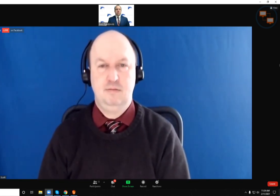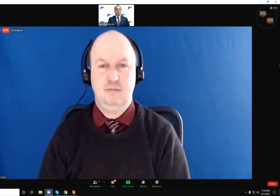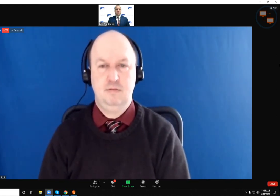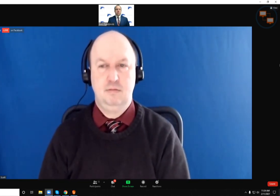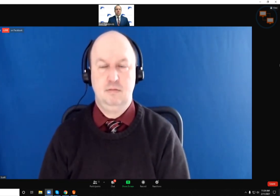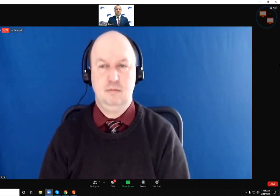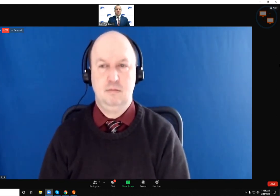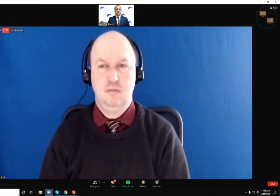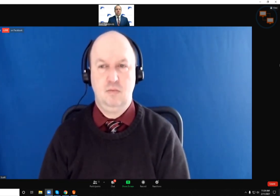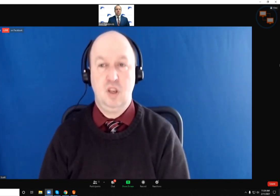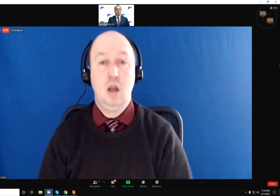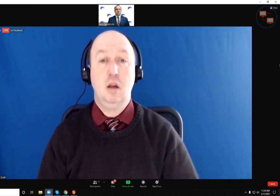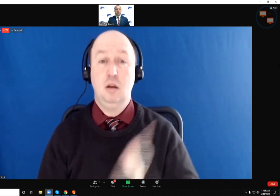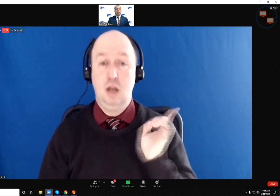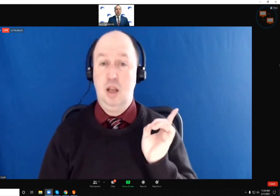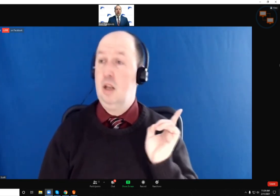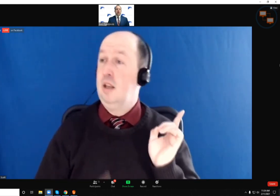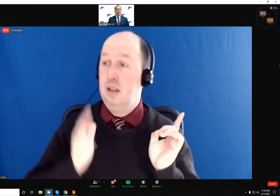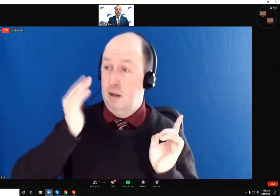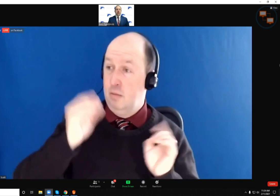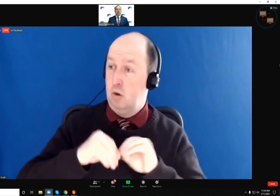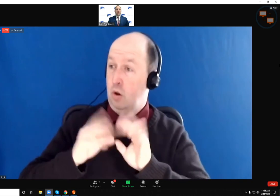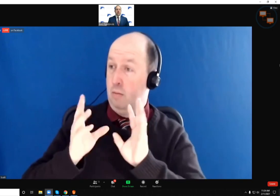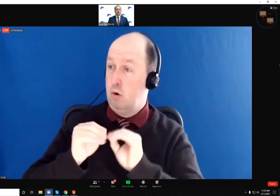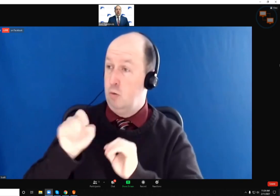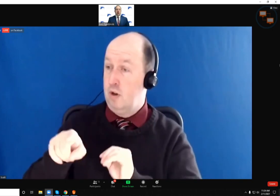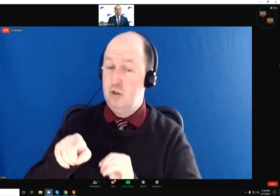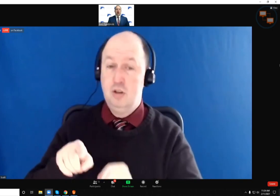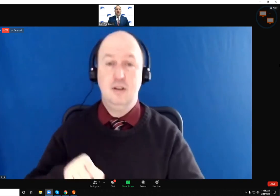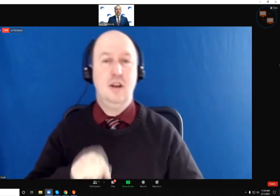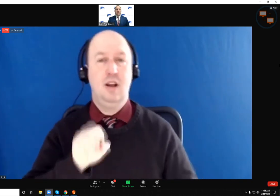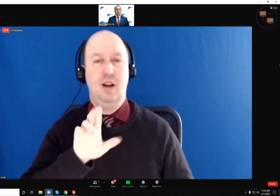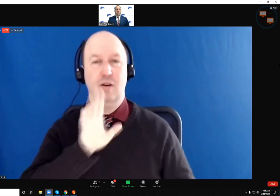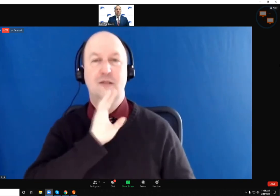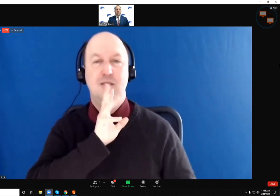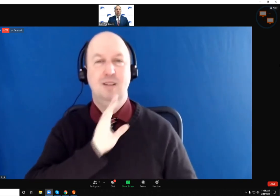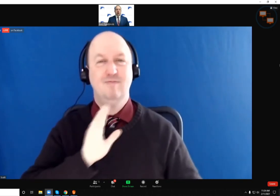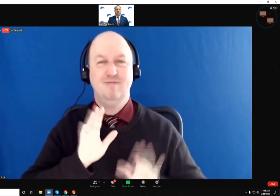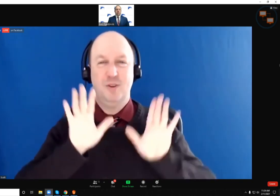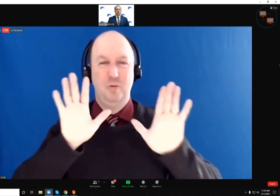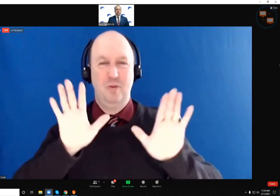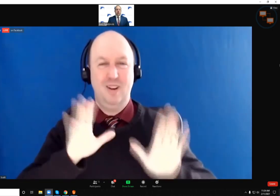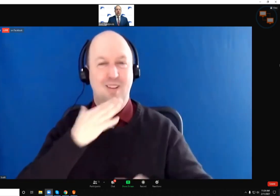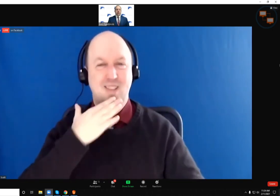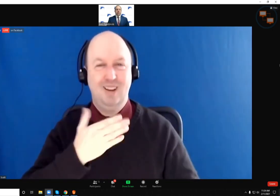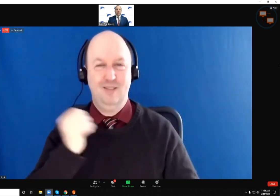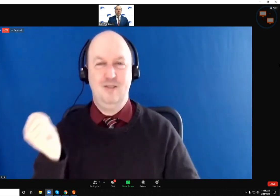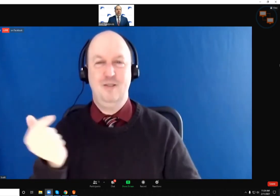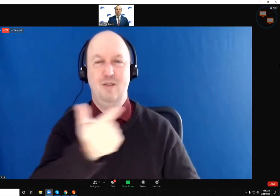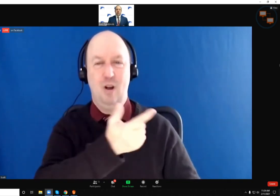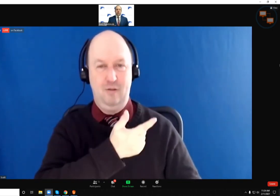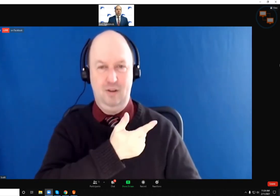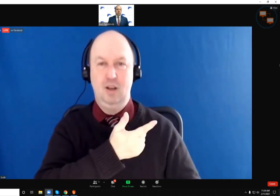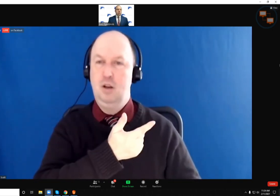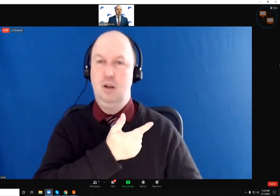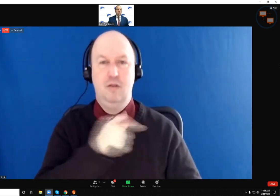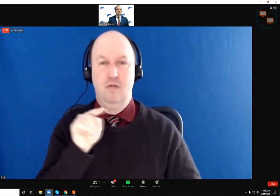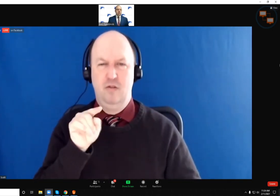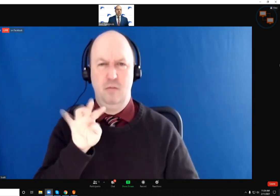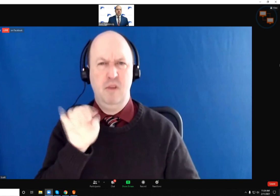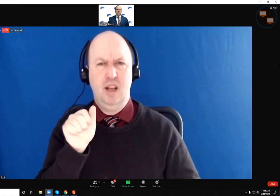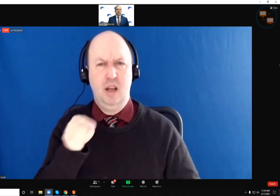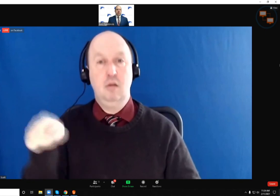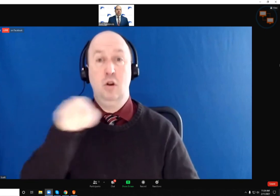It doesn't look like there are any more questions. Great. Well, I thank you all for, again, from the media, you're so important